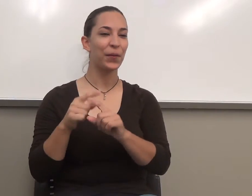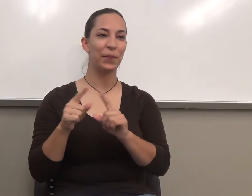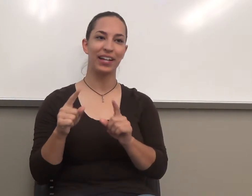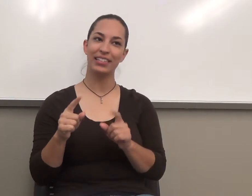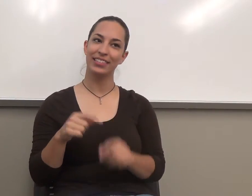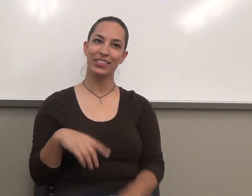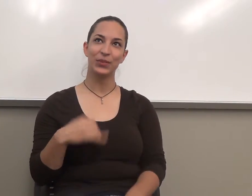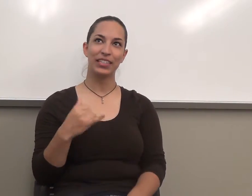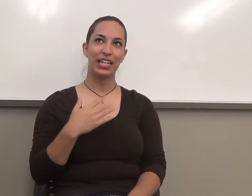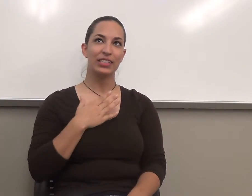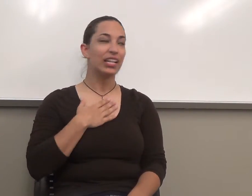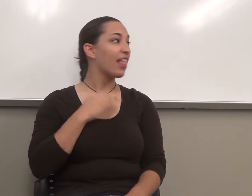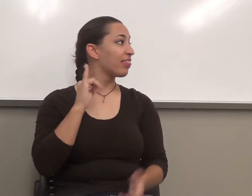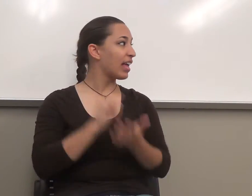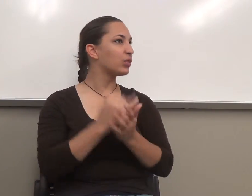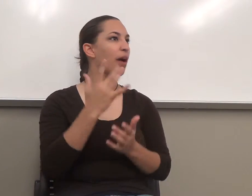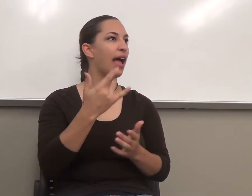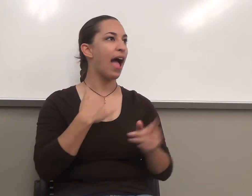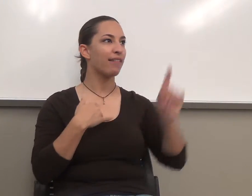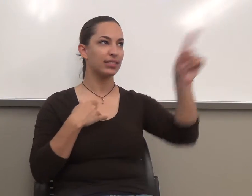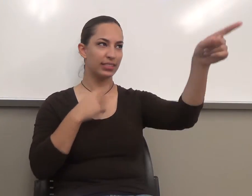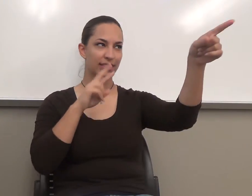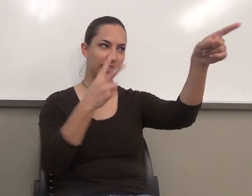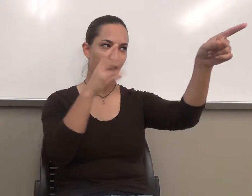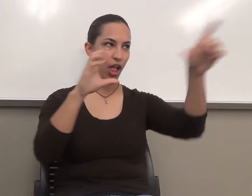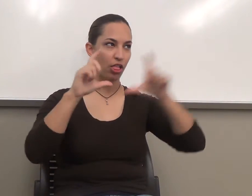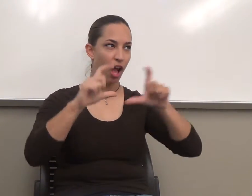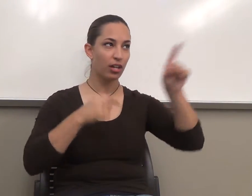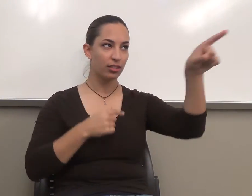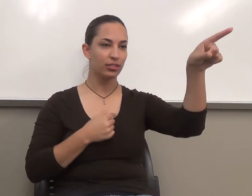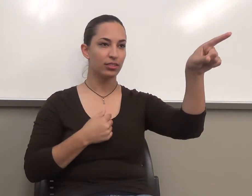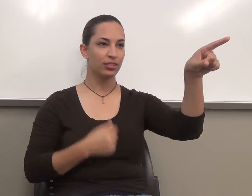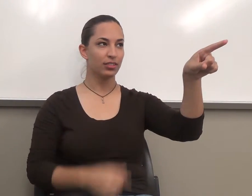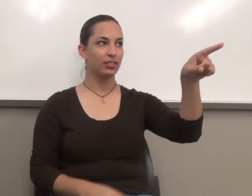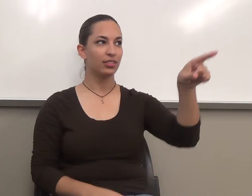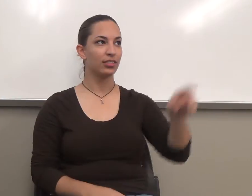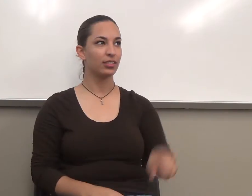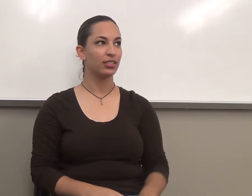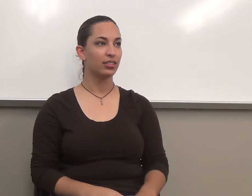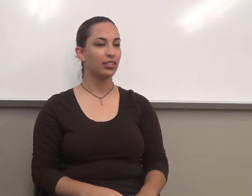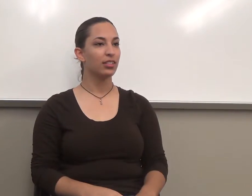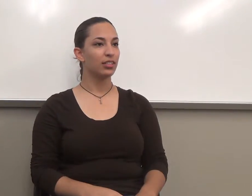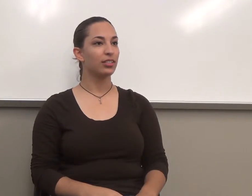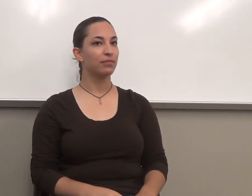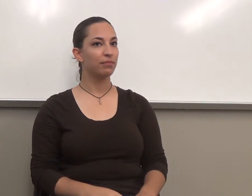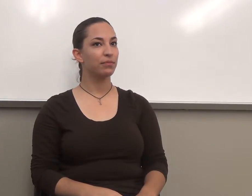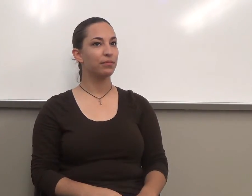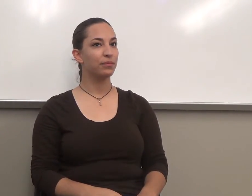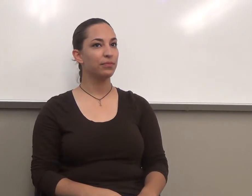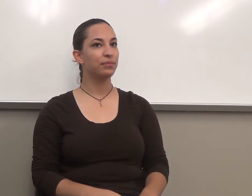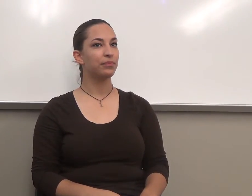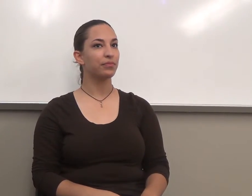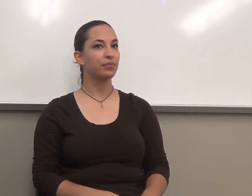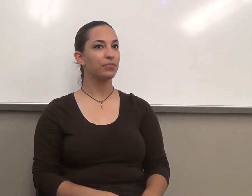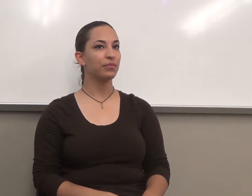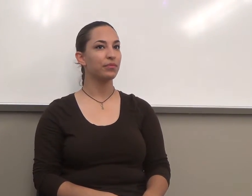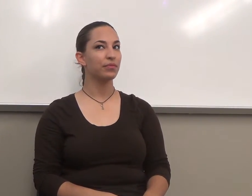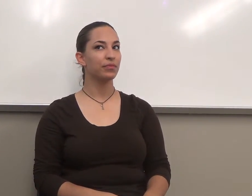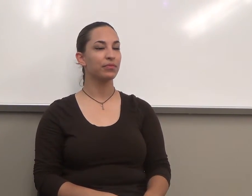that clock, okay? Which I do check every few days to make sure that that one is running to